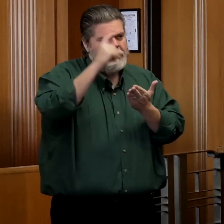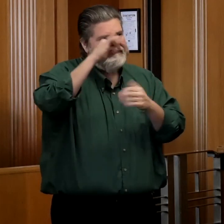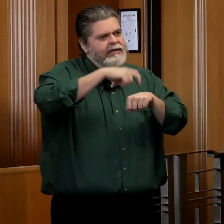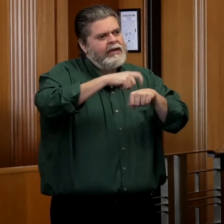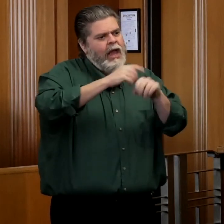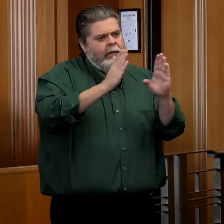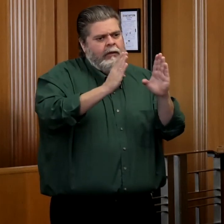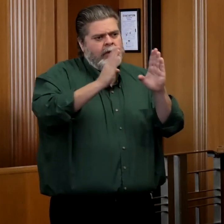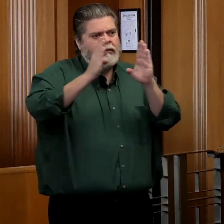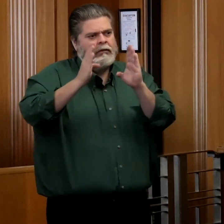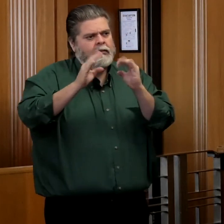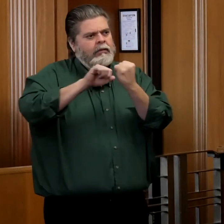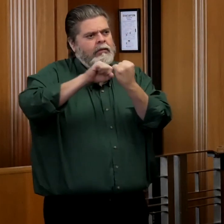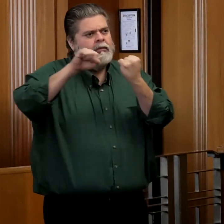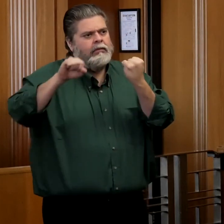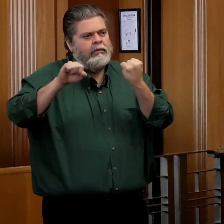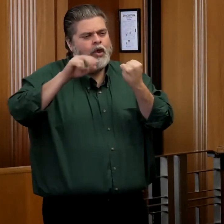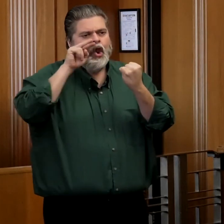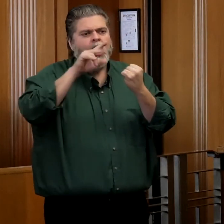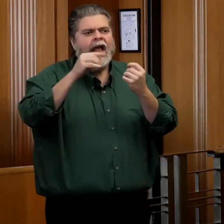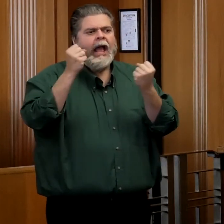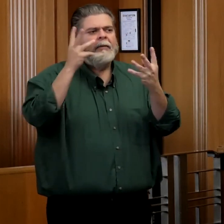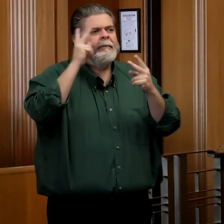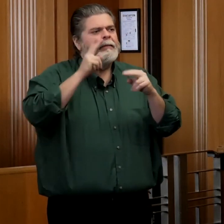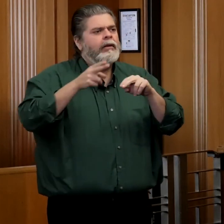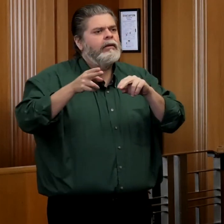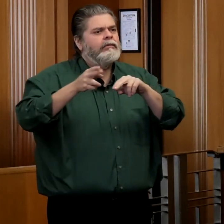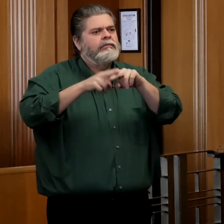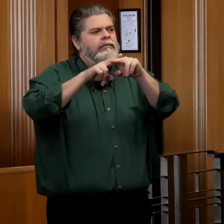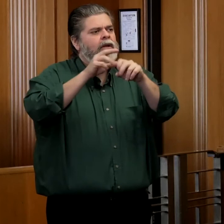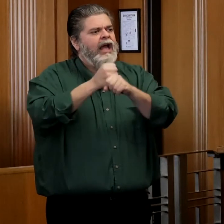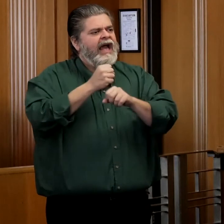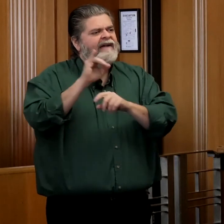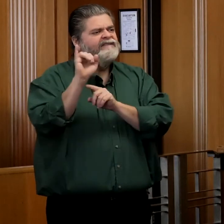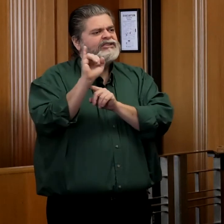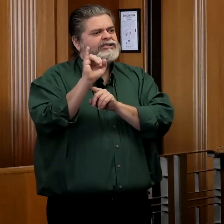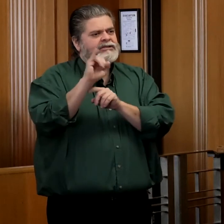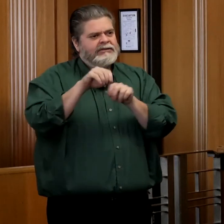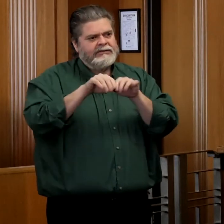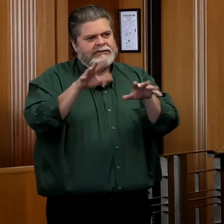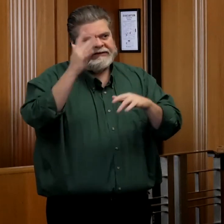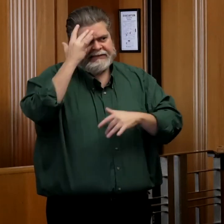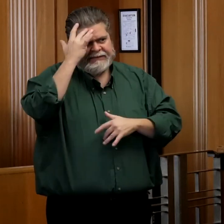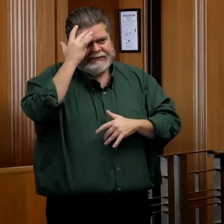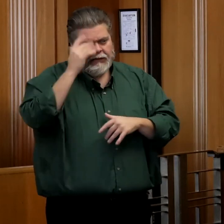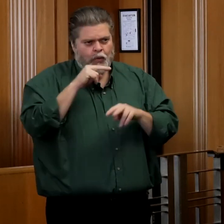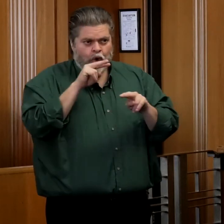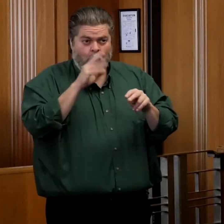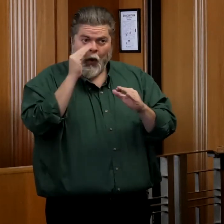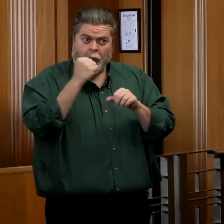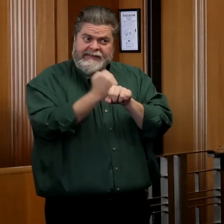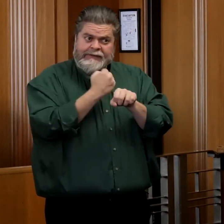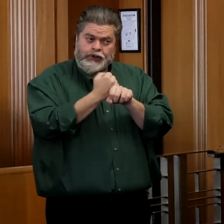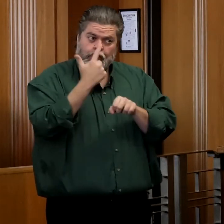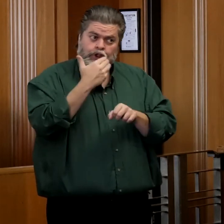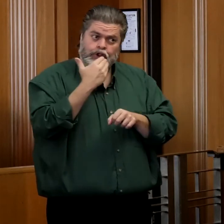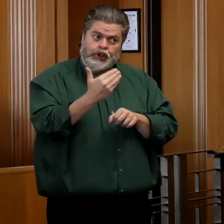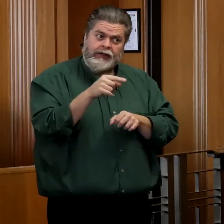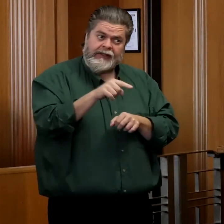of infections rolls out here. And watching that, closely hoping for some good news there.